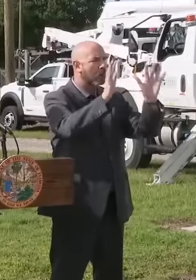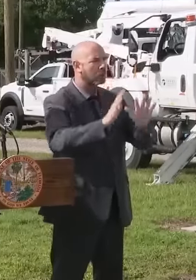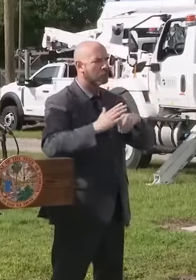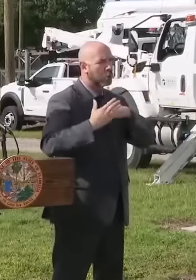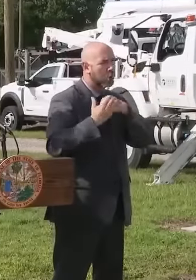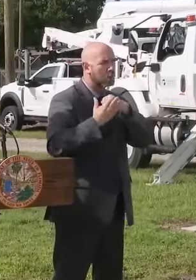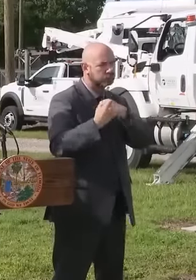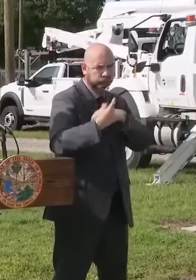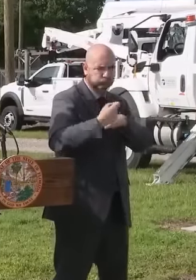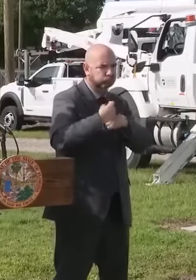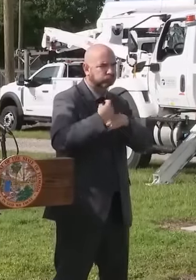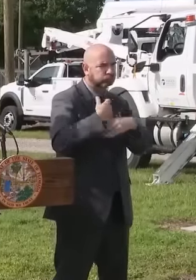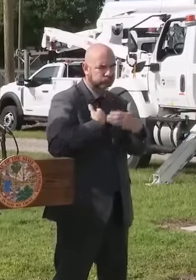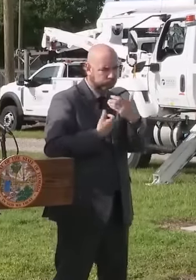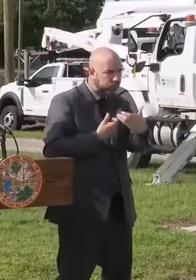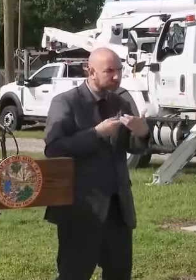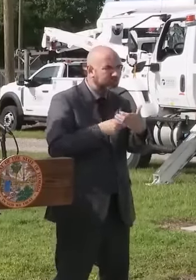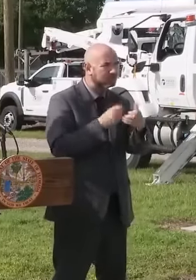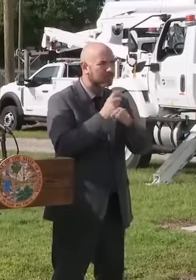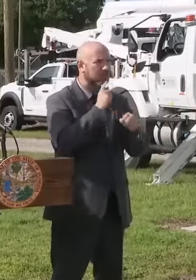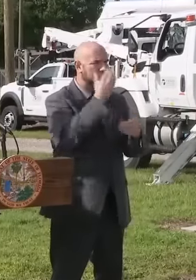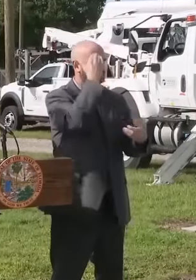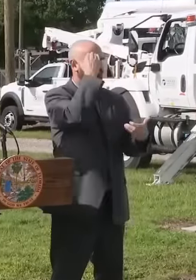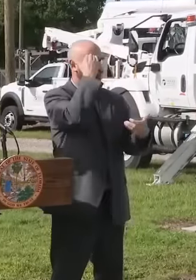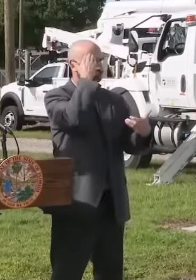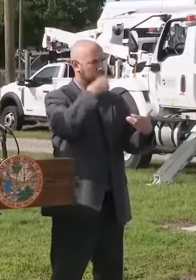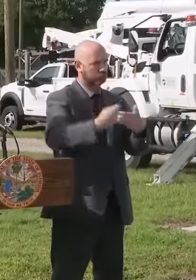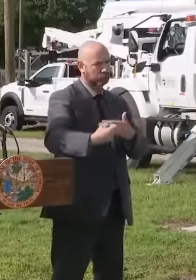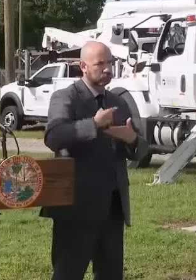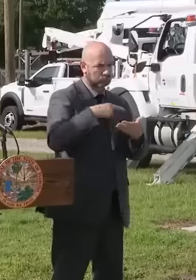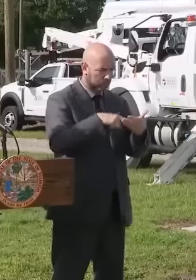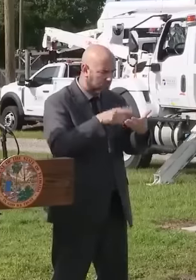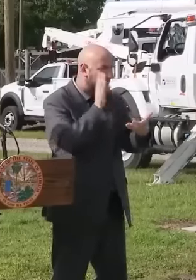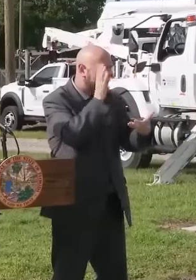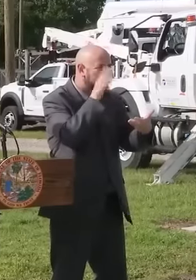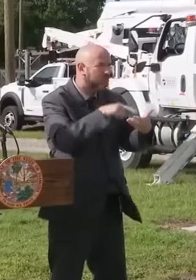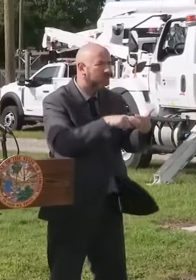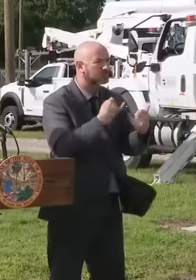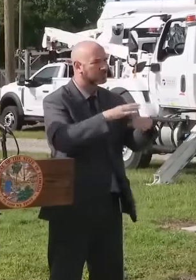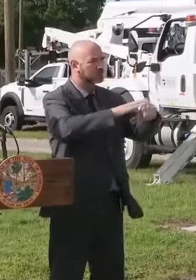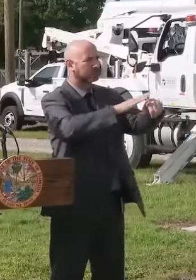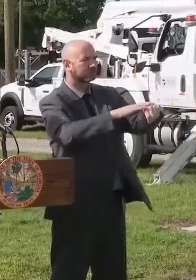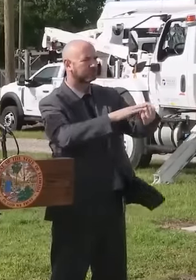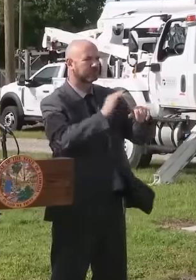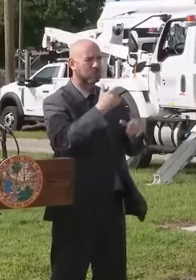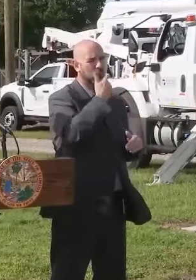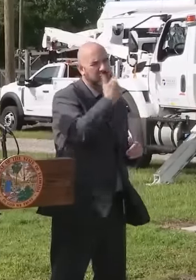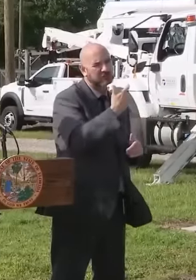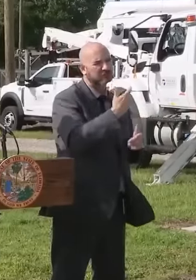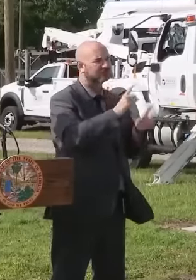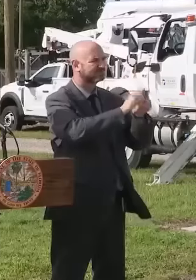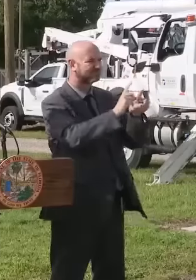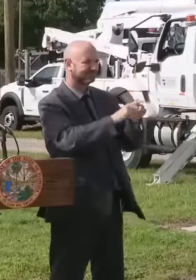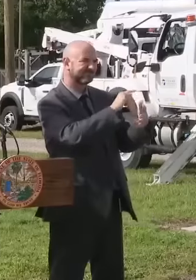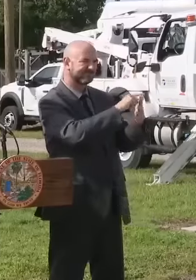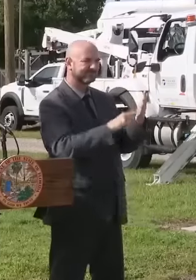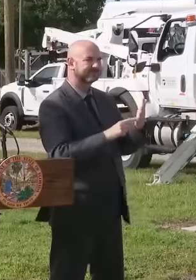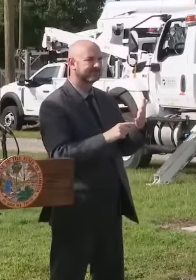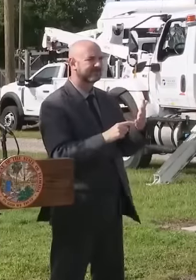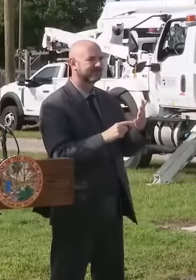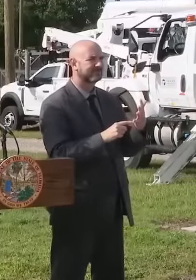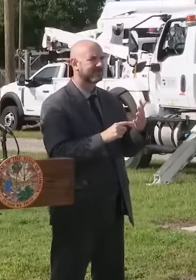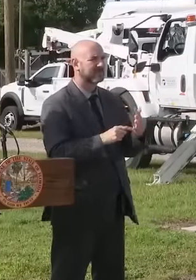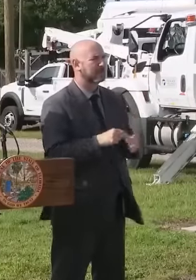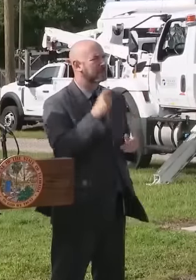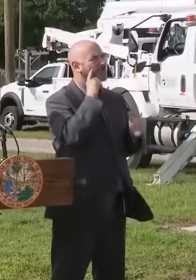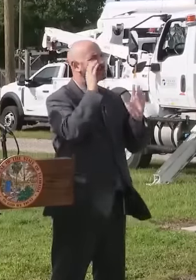warnings your community may be under. And remember that a tropical storm or hurricane warning means that you can expect these conditions in the next